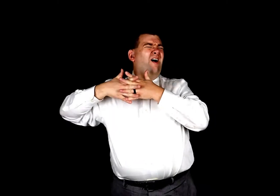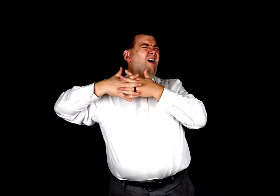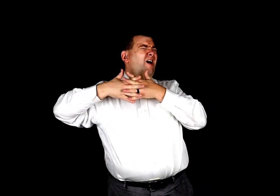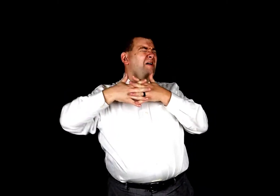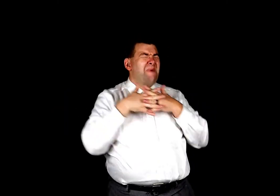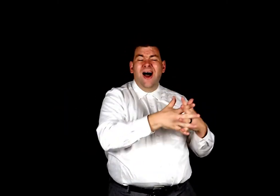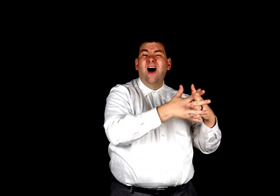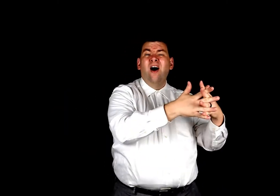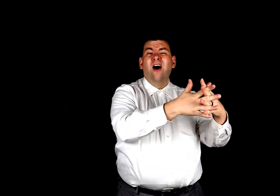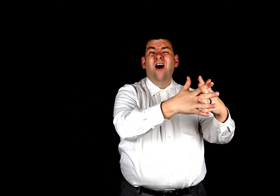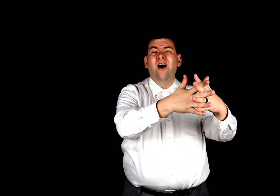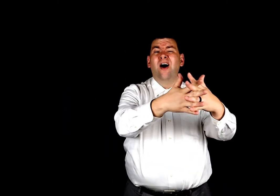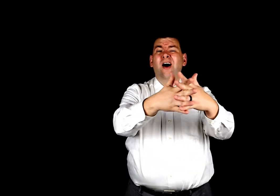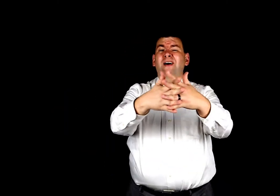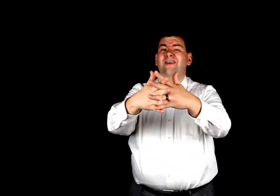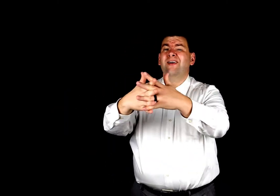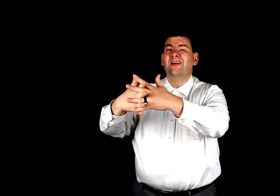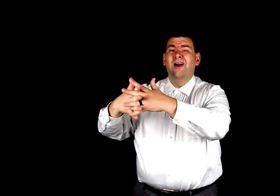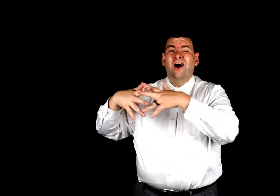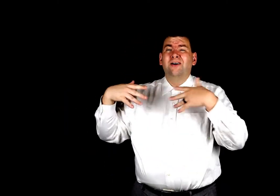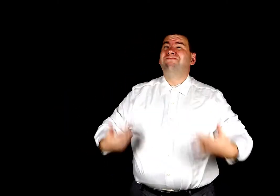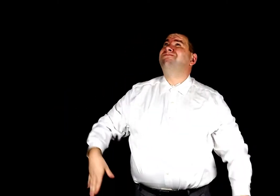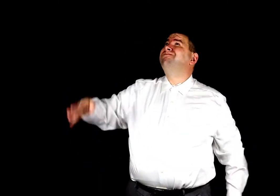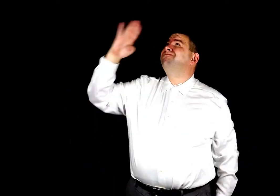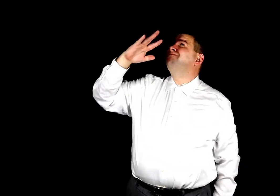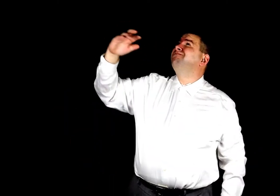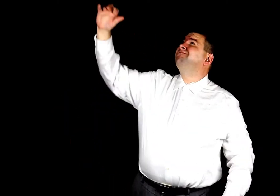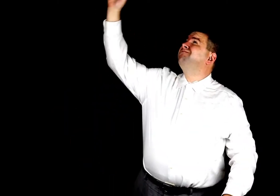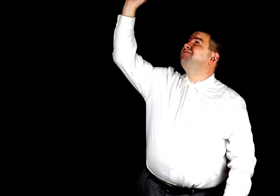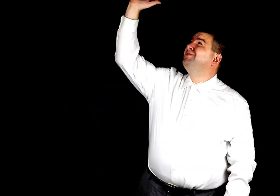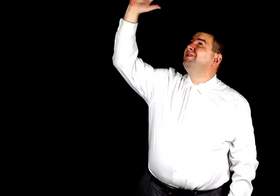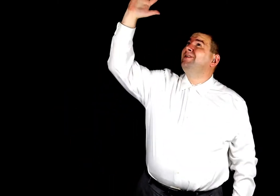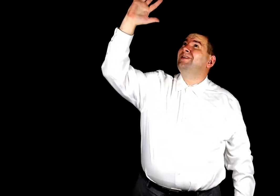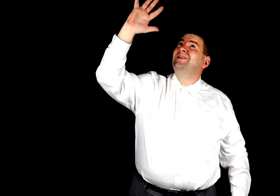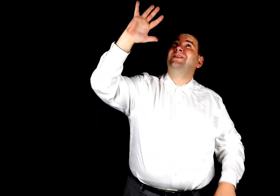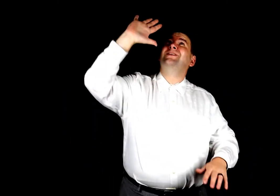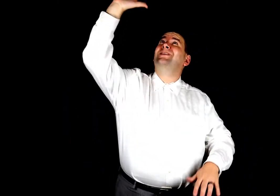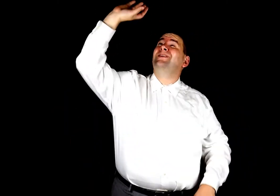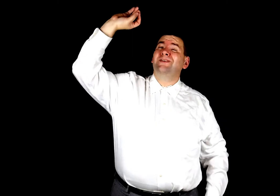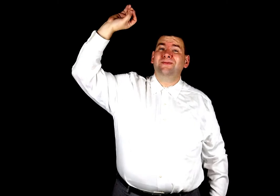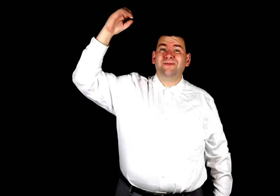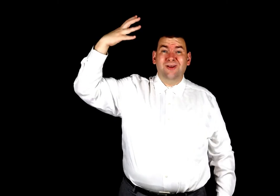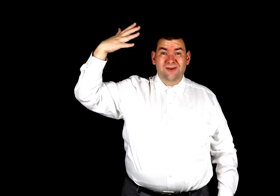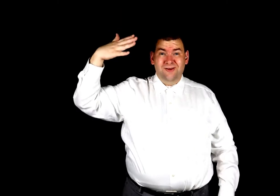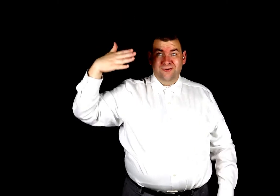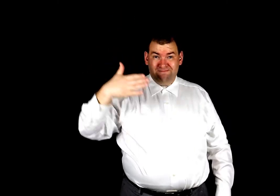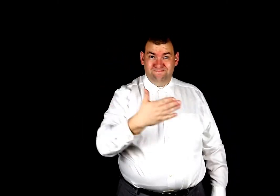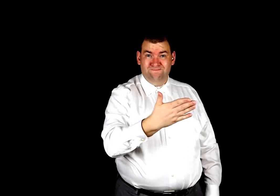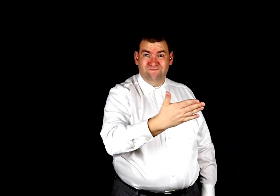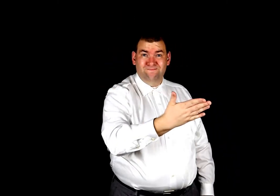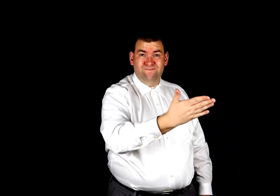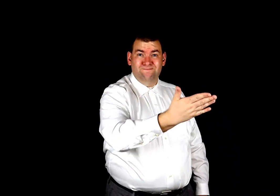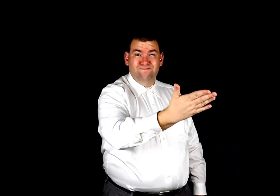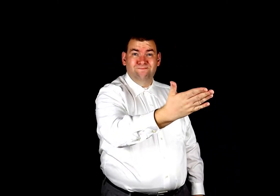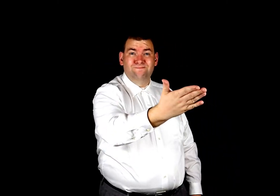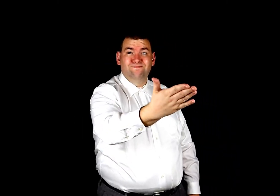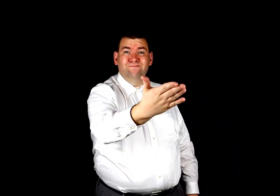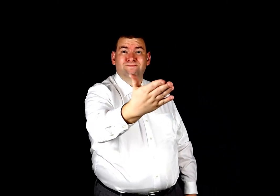America, America, God shed His grace on